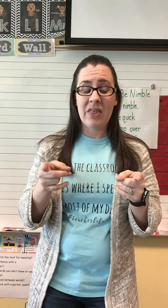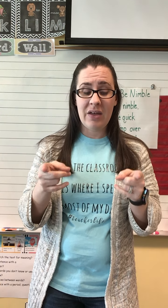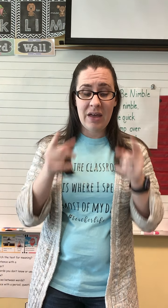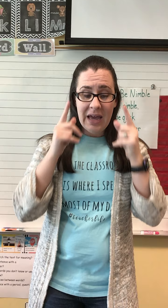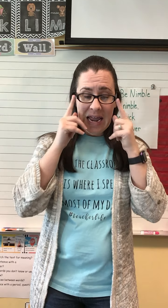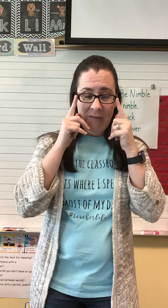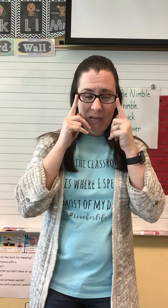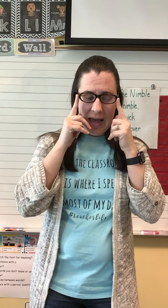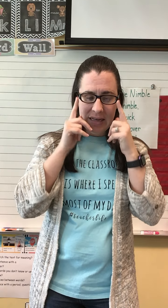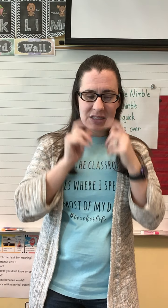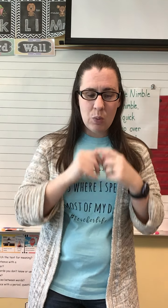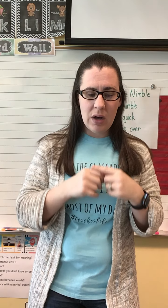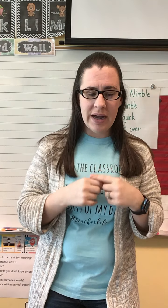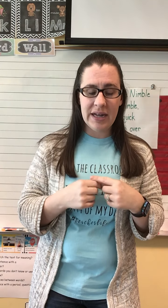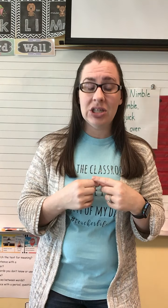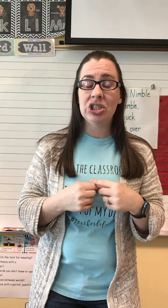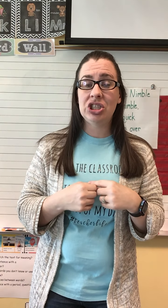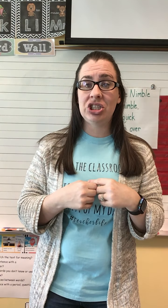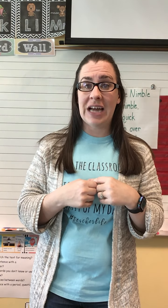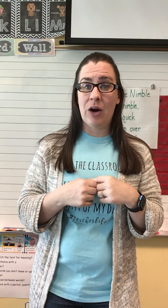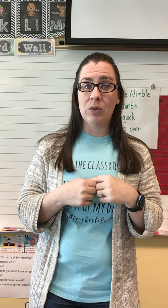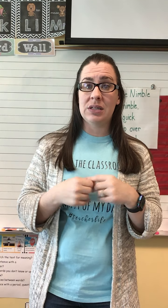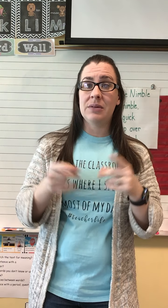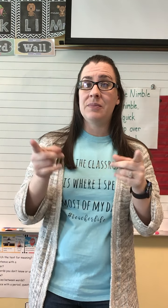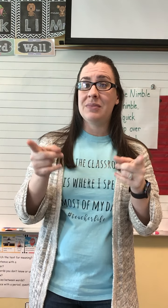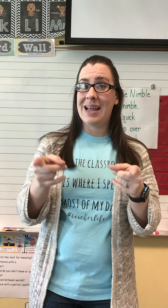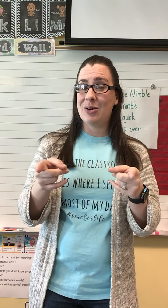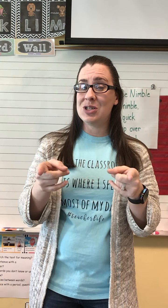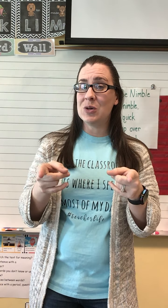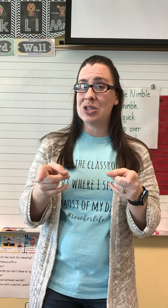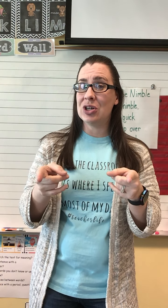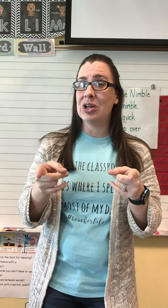And the last one. Shout. Now it's your turn.